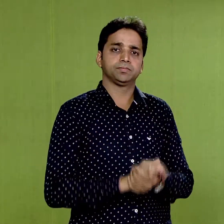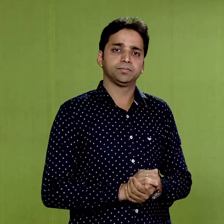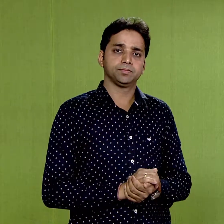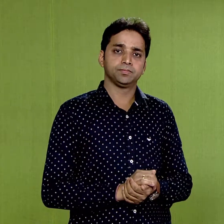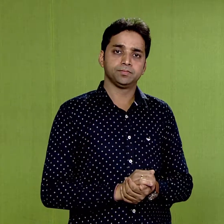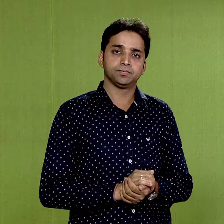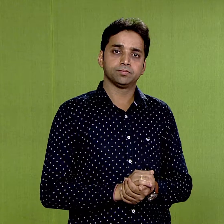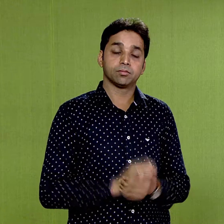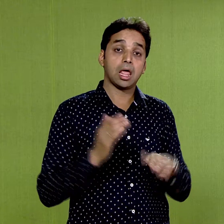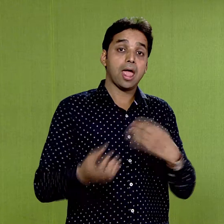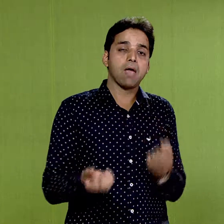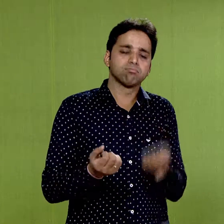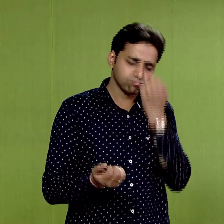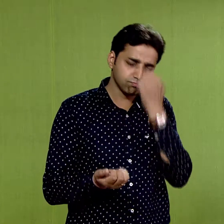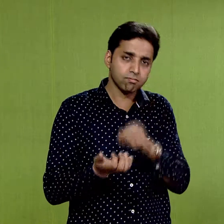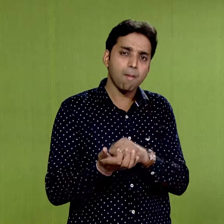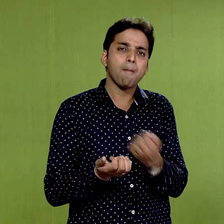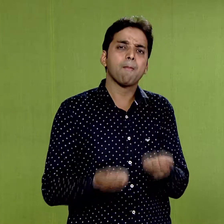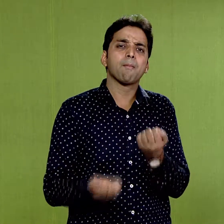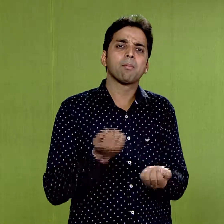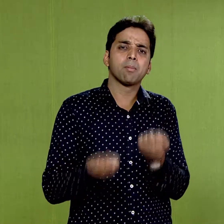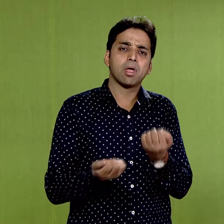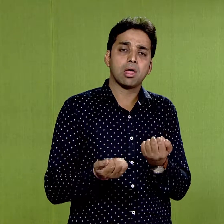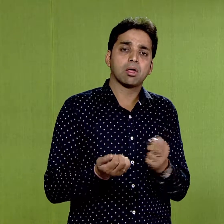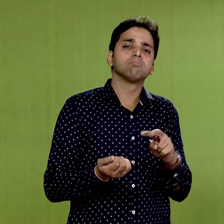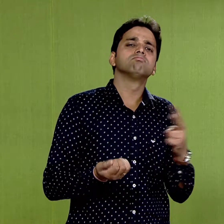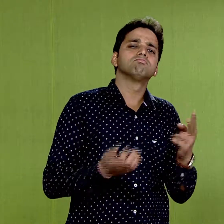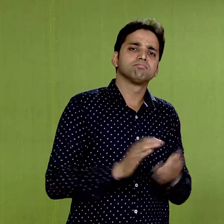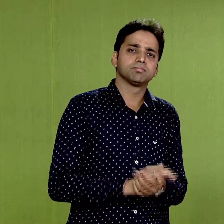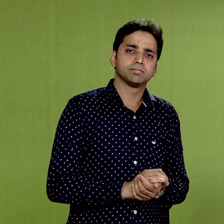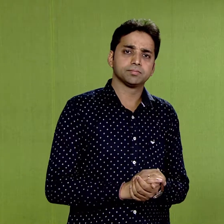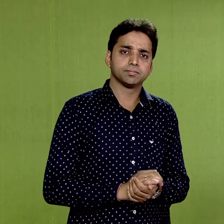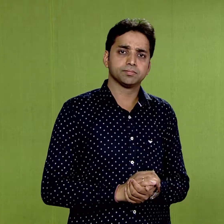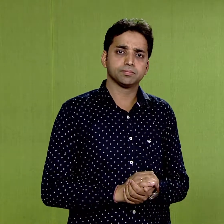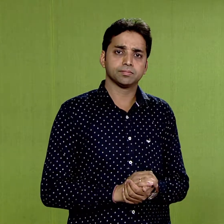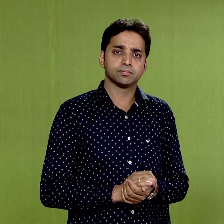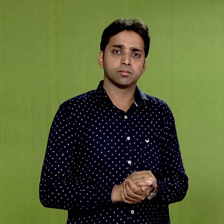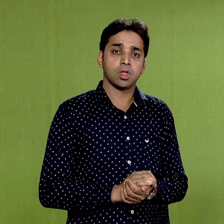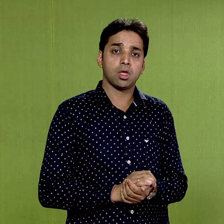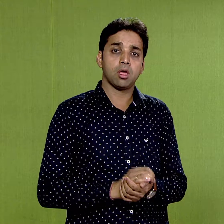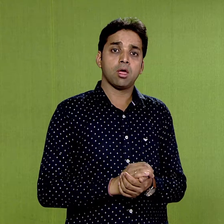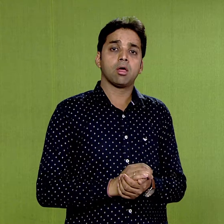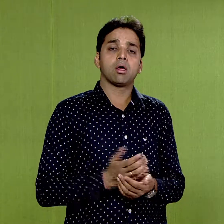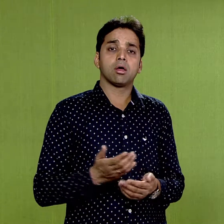And beggars, and peasants, and